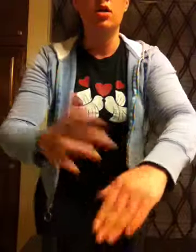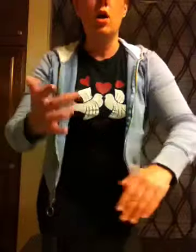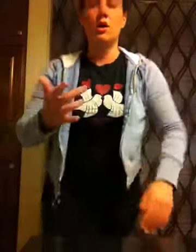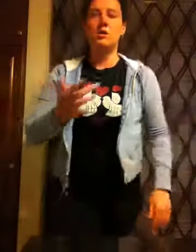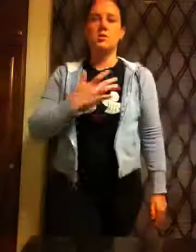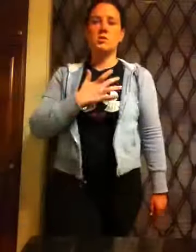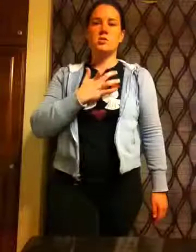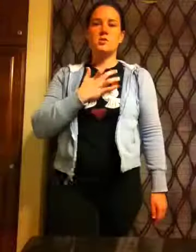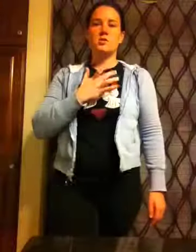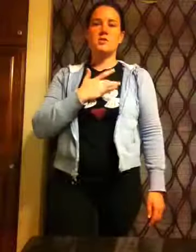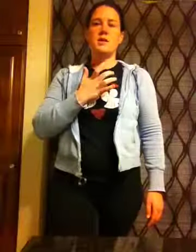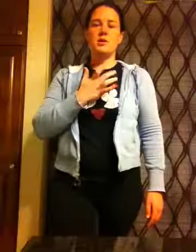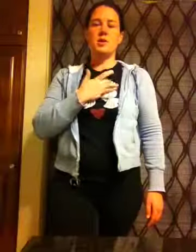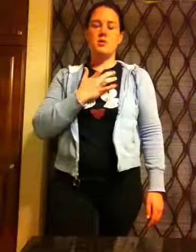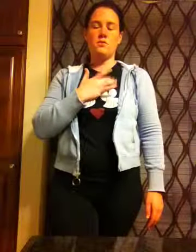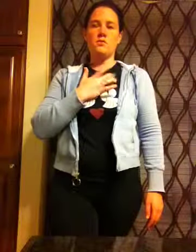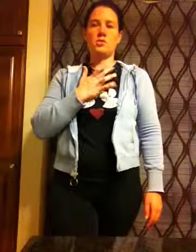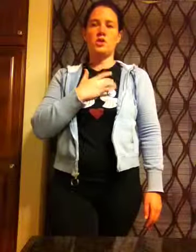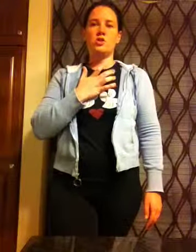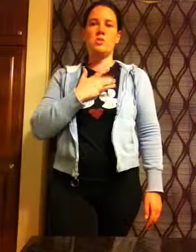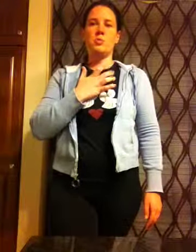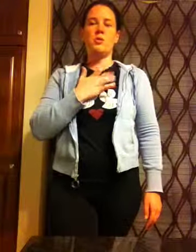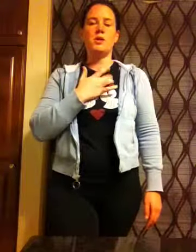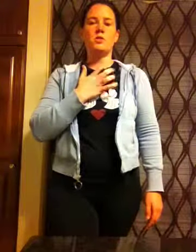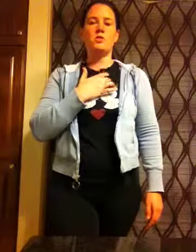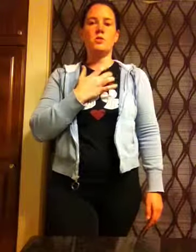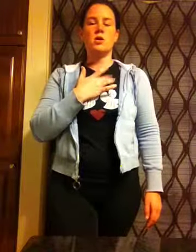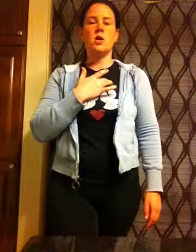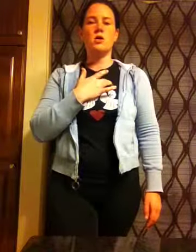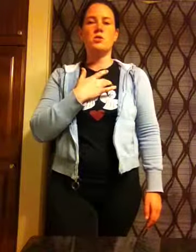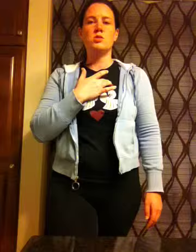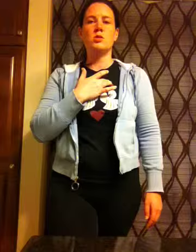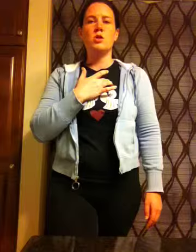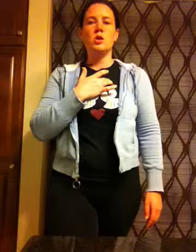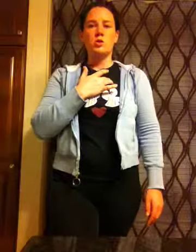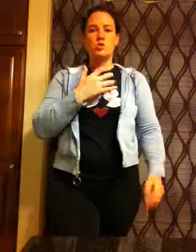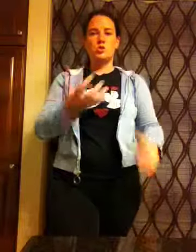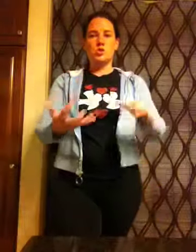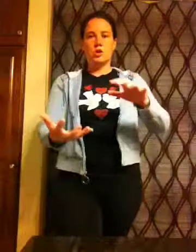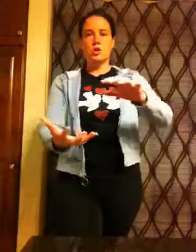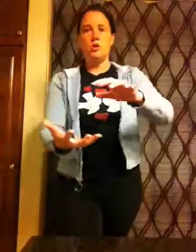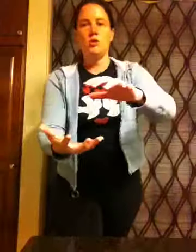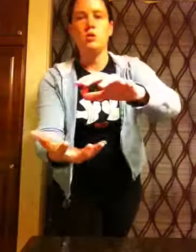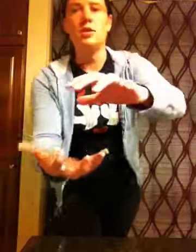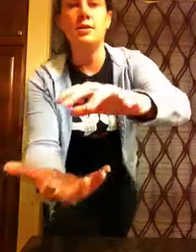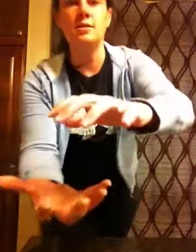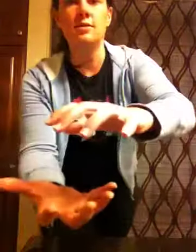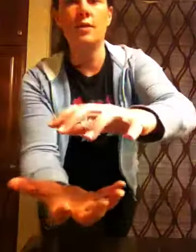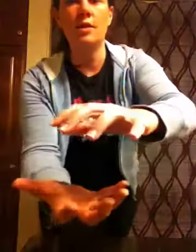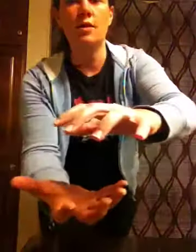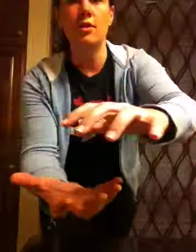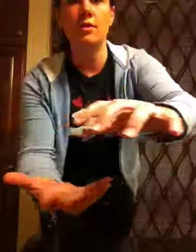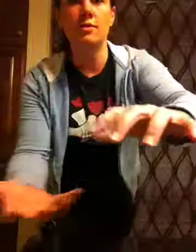Heart, same kind of gesture but pointing towards the heart. Stir is like this,